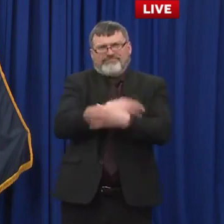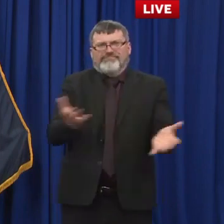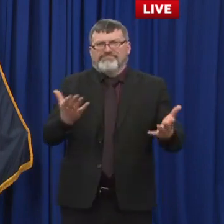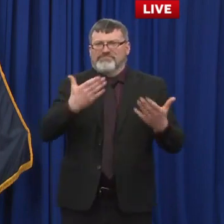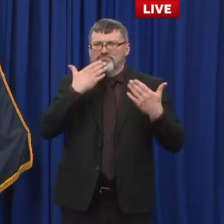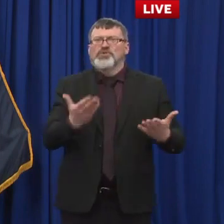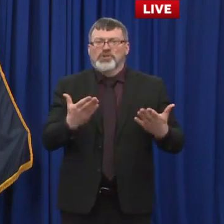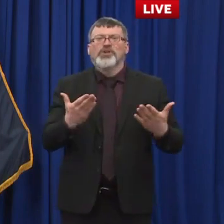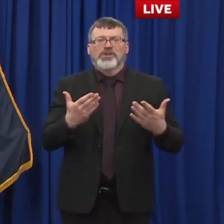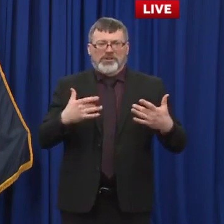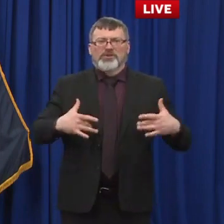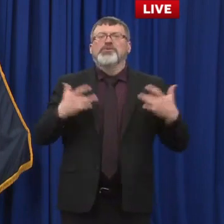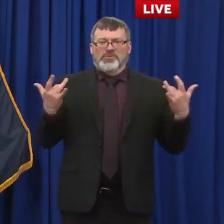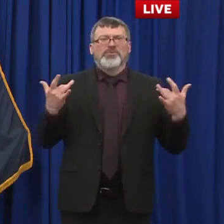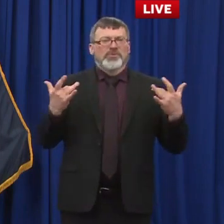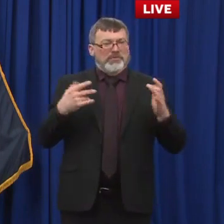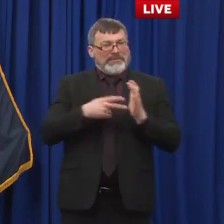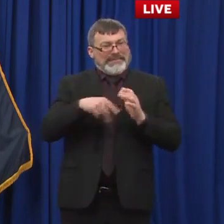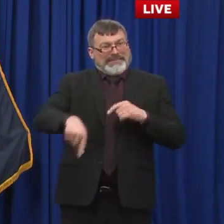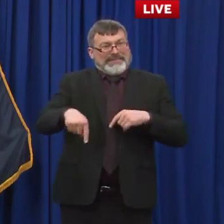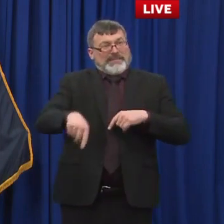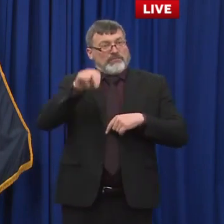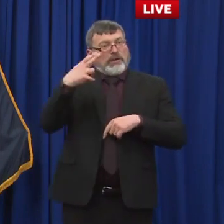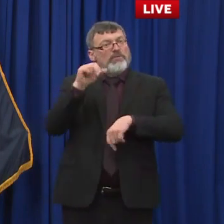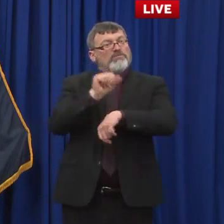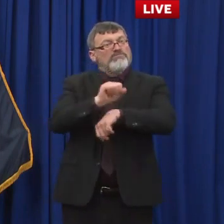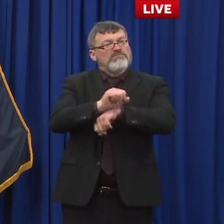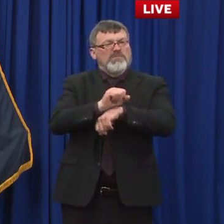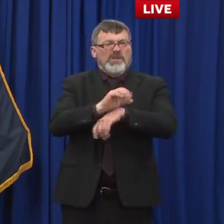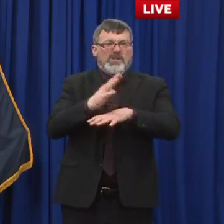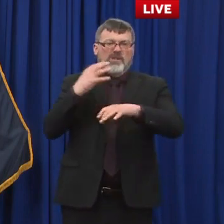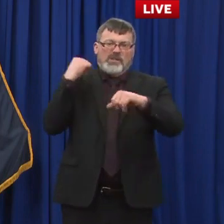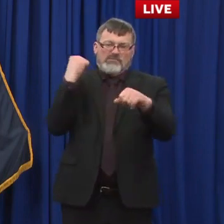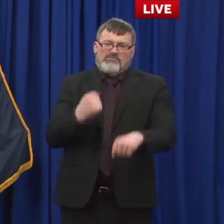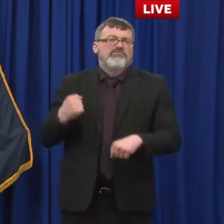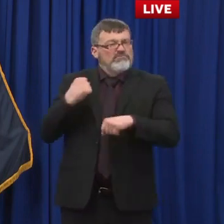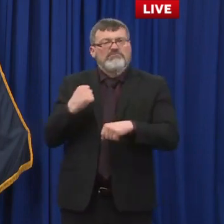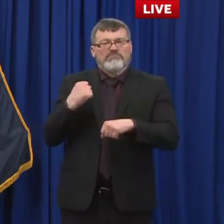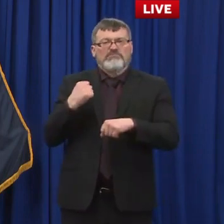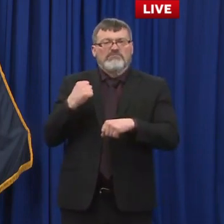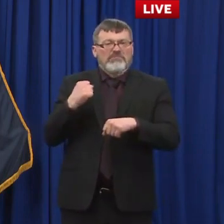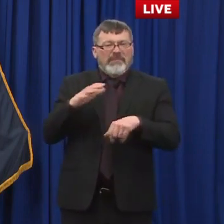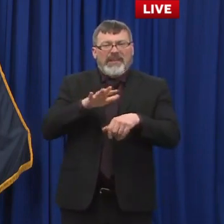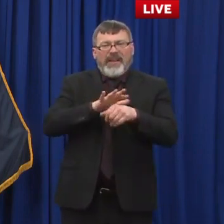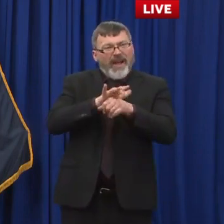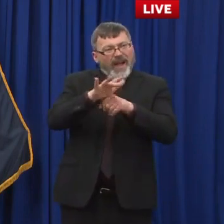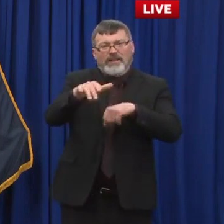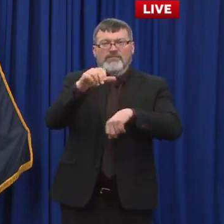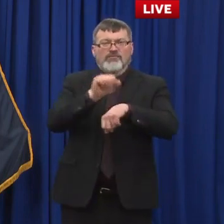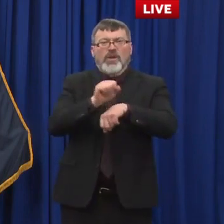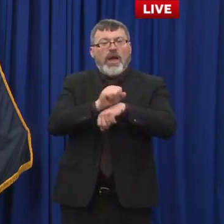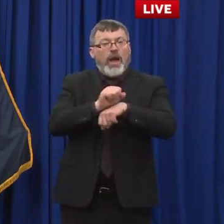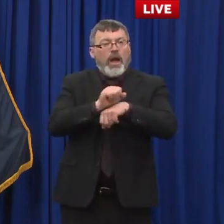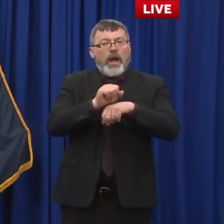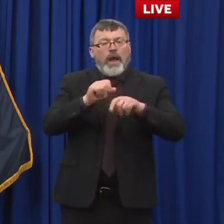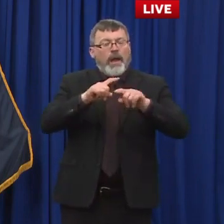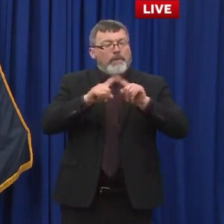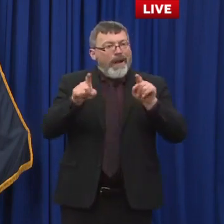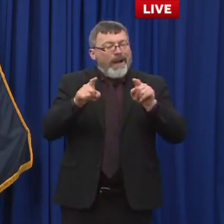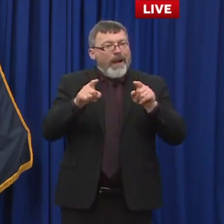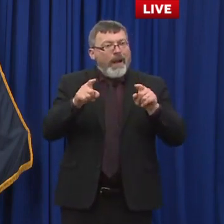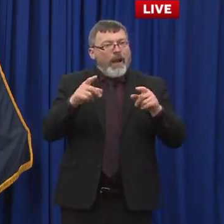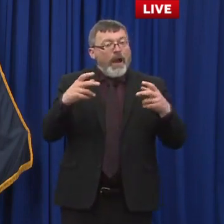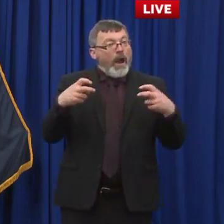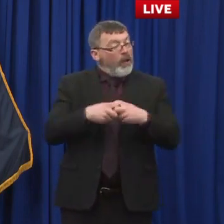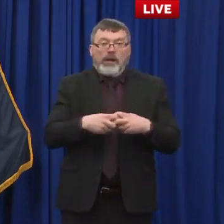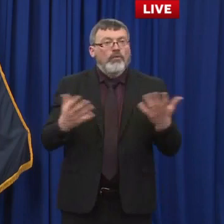also unfortunately means that we're, if anything, facing a workforce shortage. Traditionally, you had to prove that you were searching for gainful employment